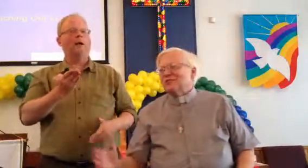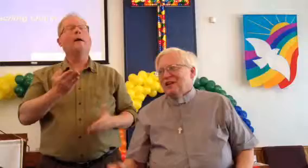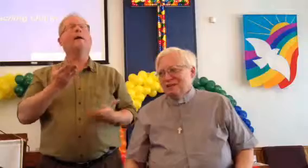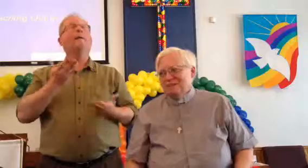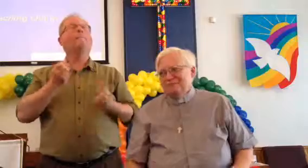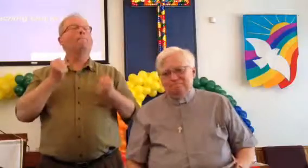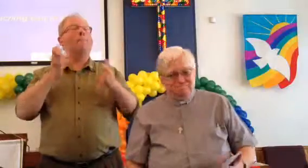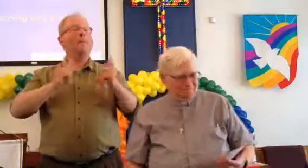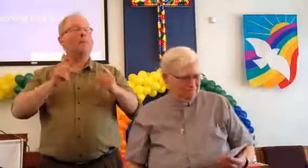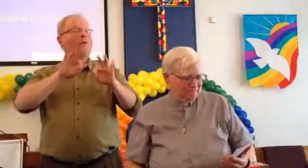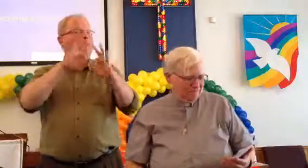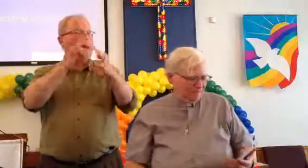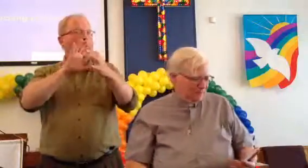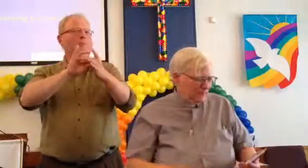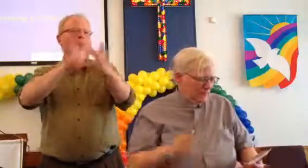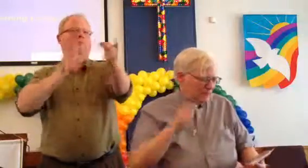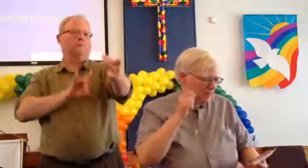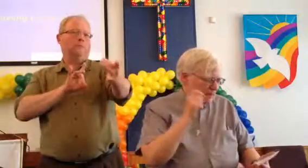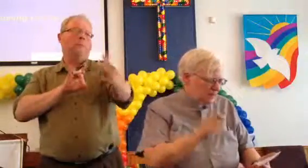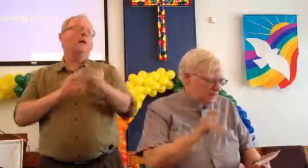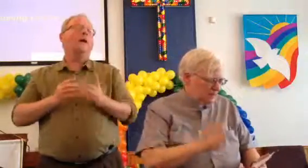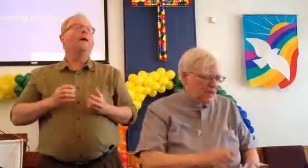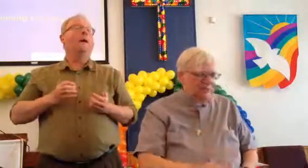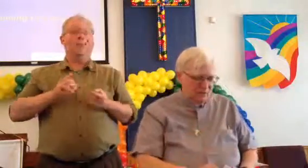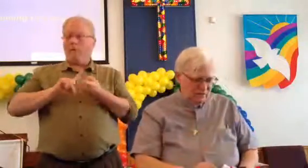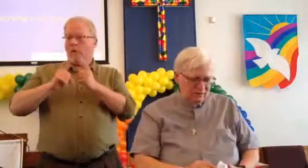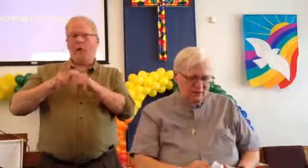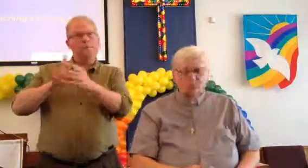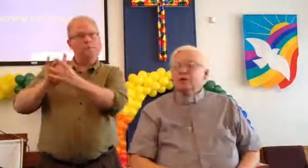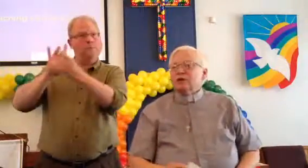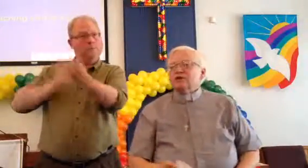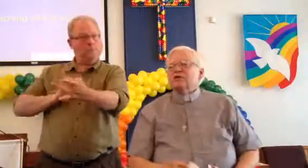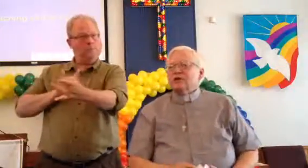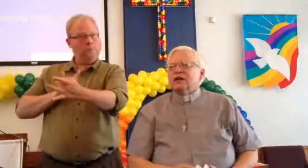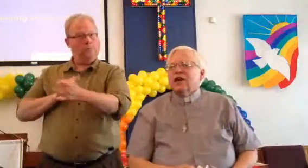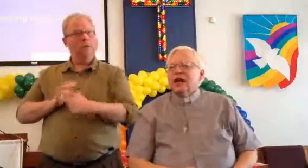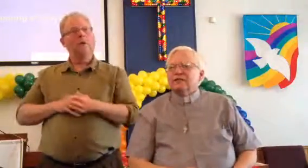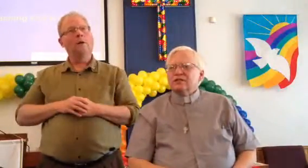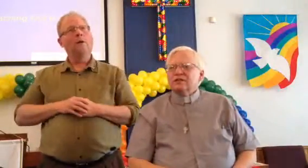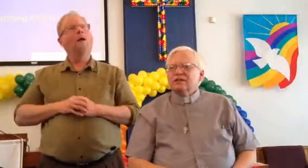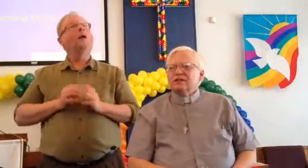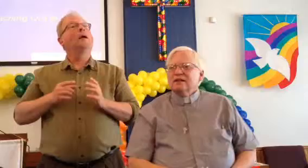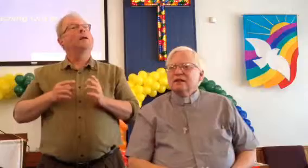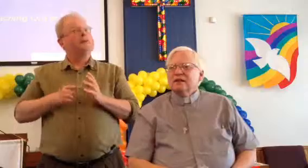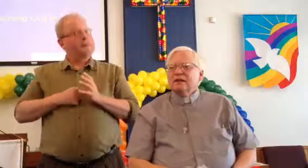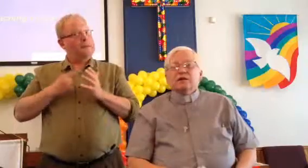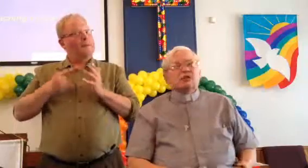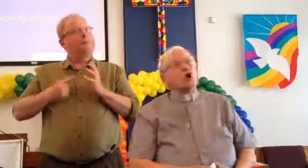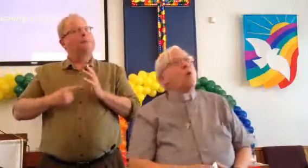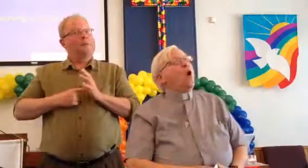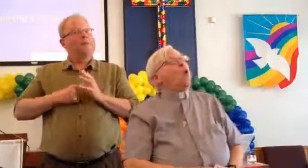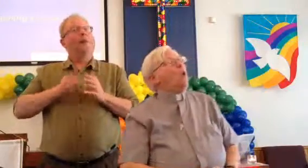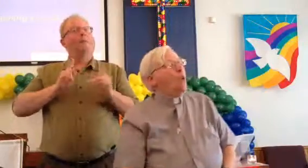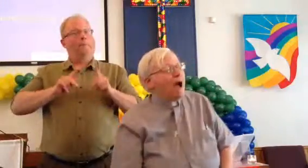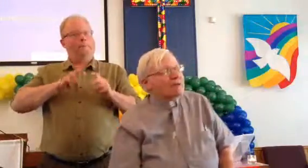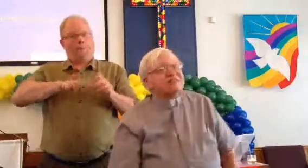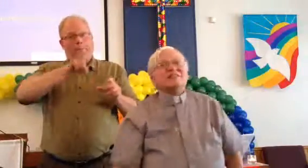friends. And sometimes we risk our very lives. So, what's